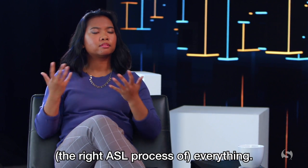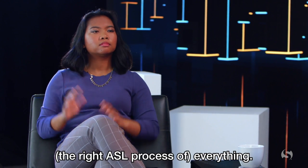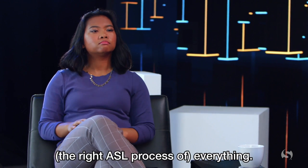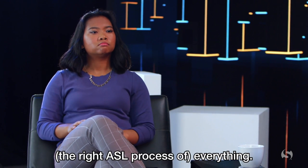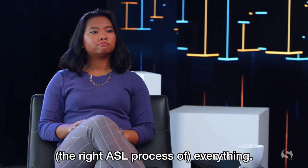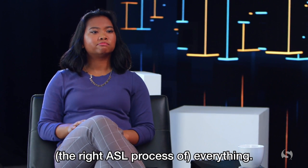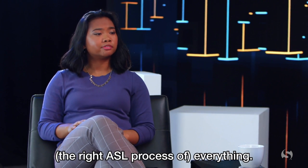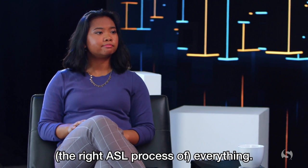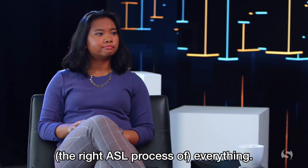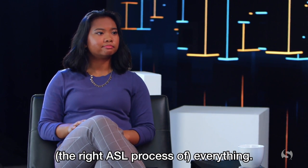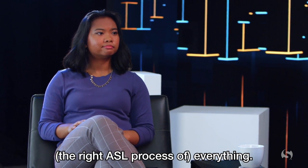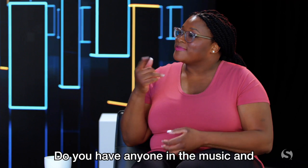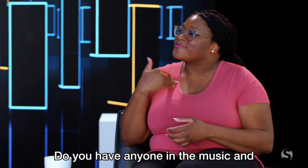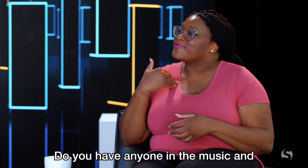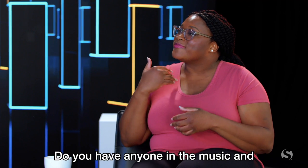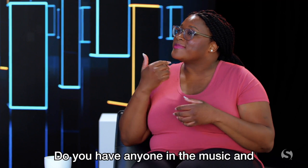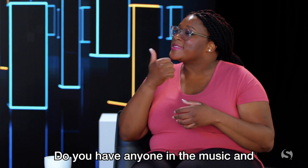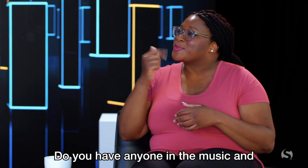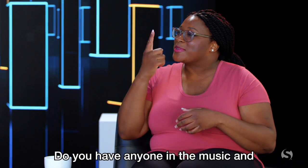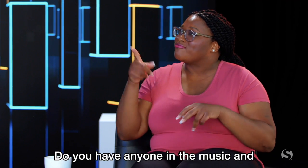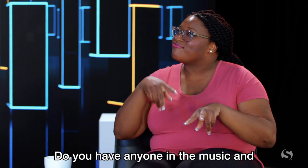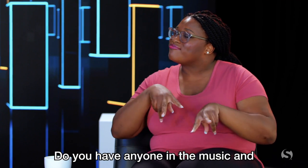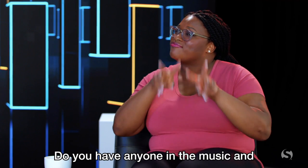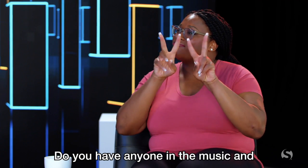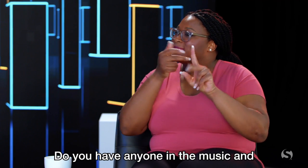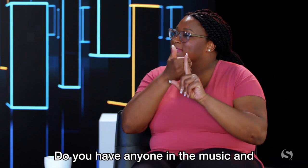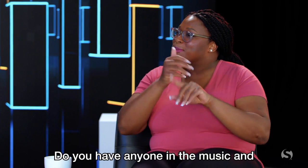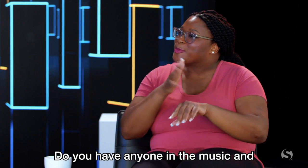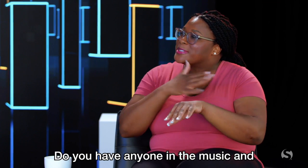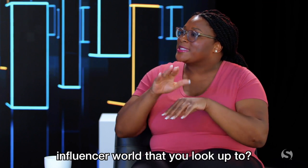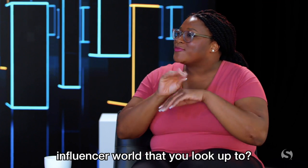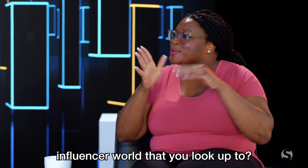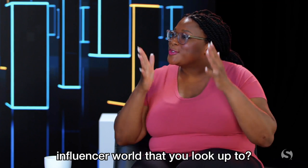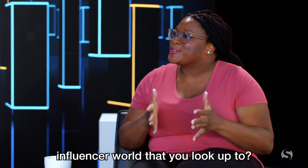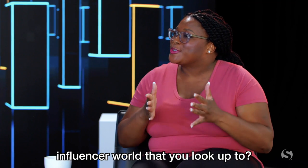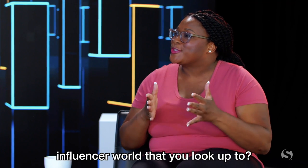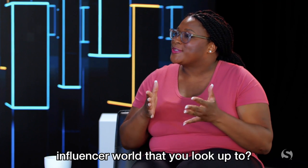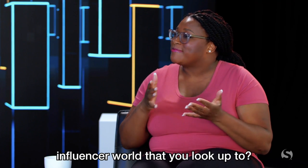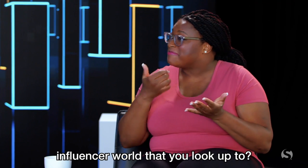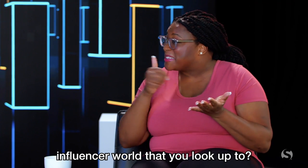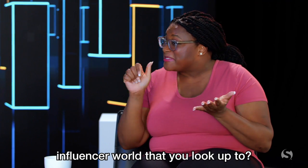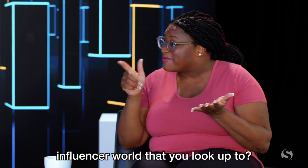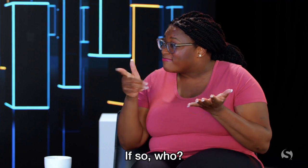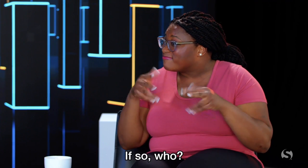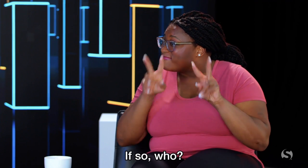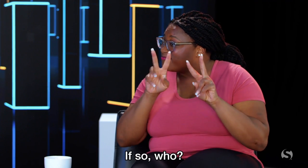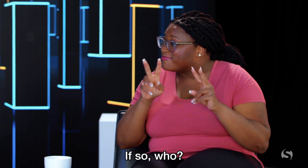up the right ASL process of everything. So, do you have anyone in the music and influencer world that you look up to? If